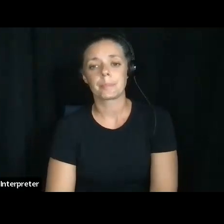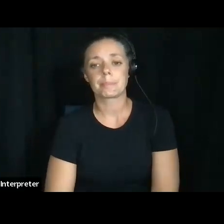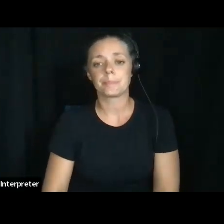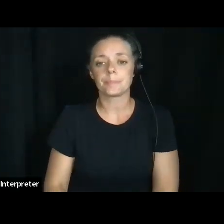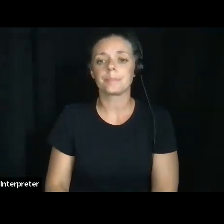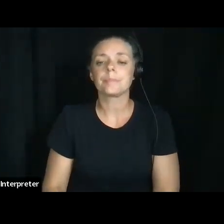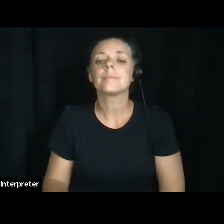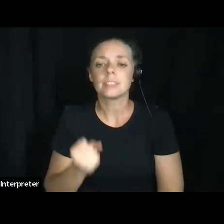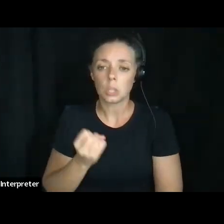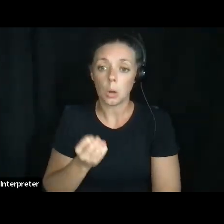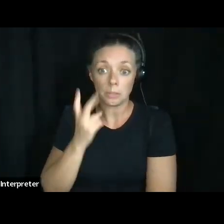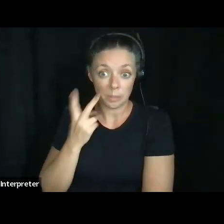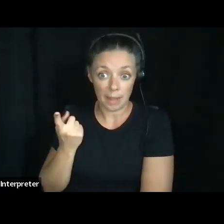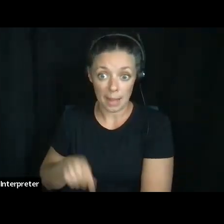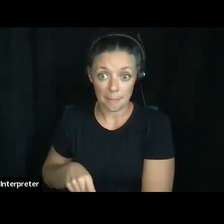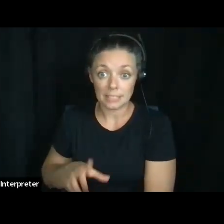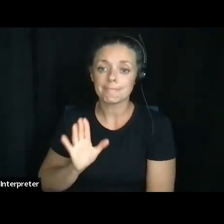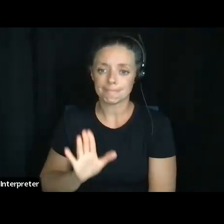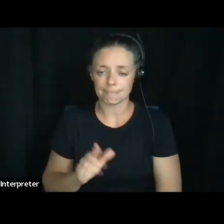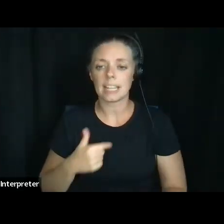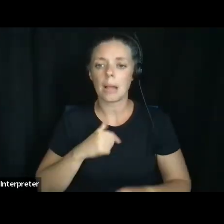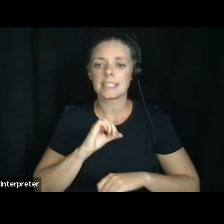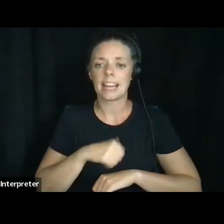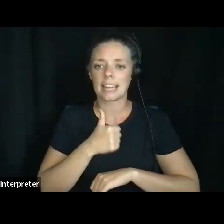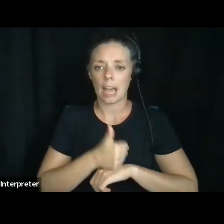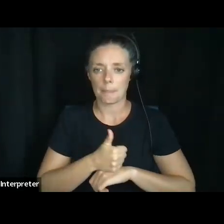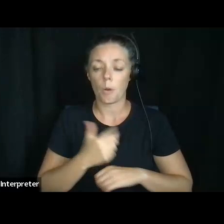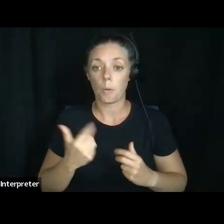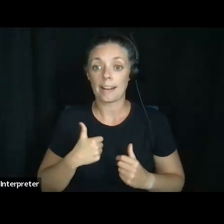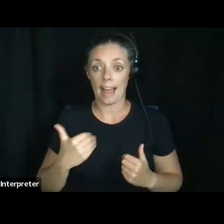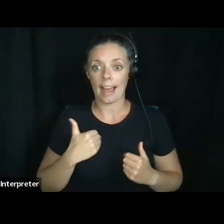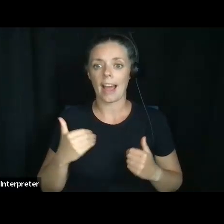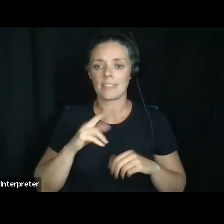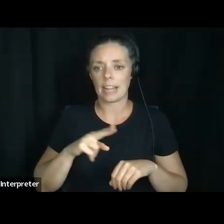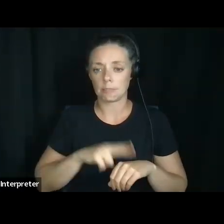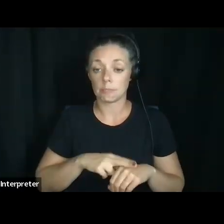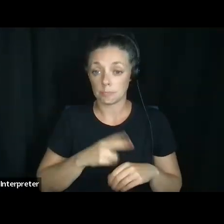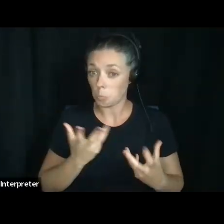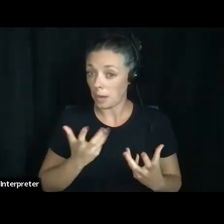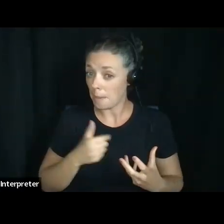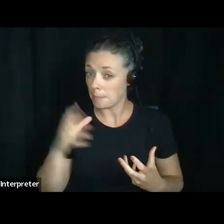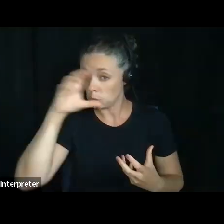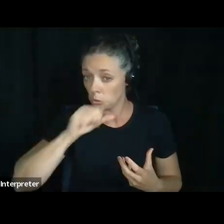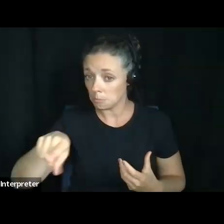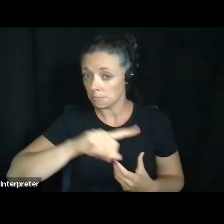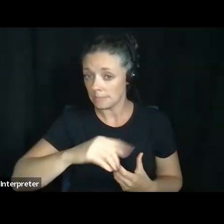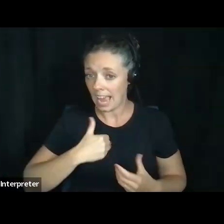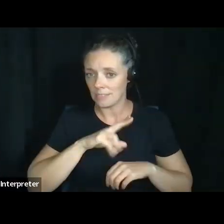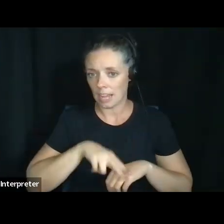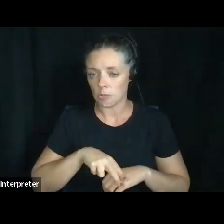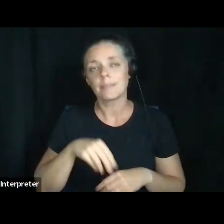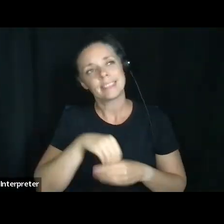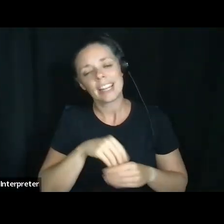So I'm setting up what I have naturally, what you guys probably have naturally in an artificial way